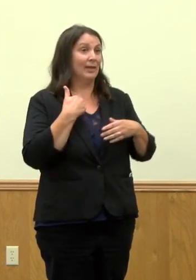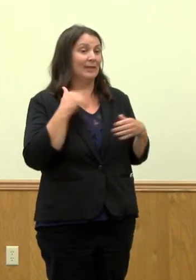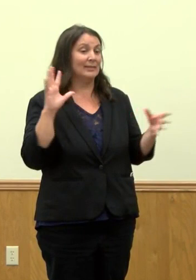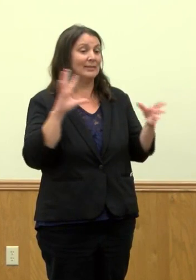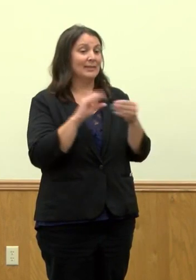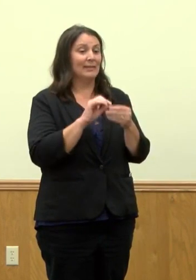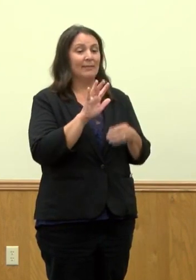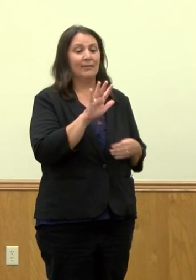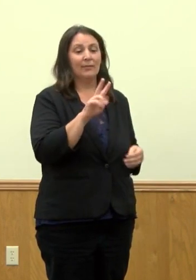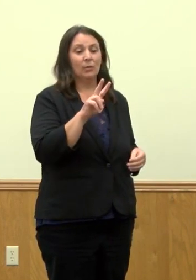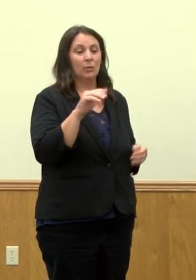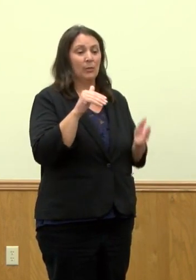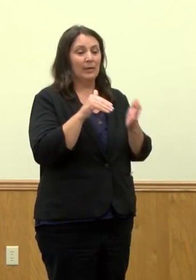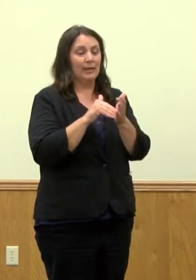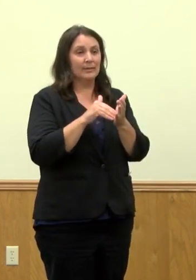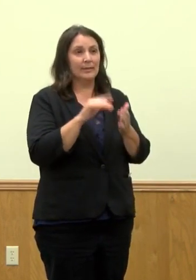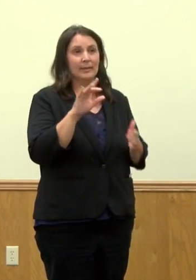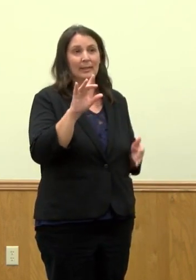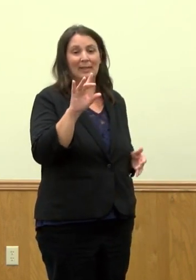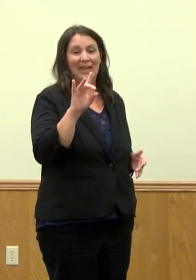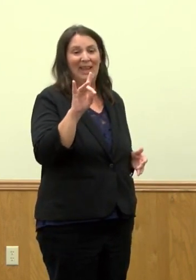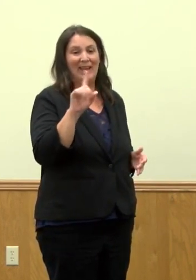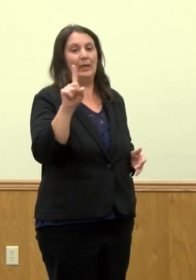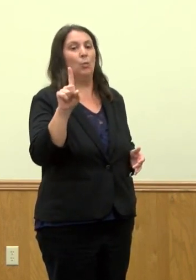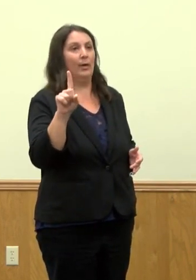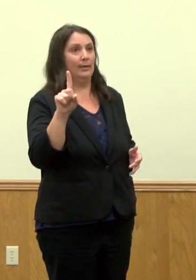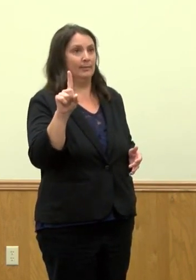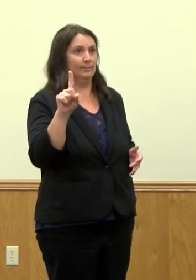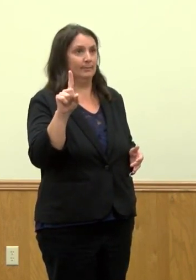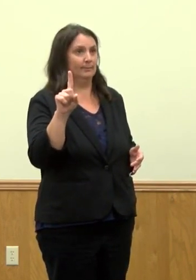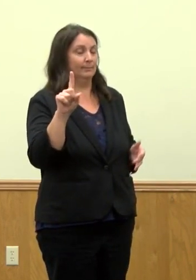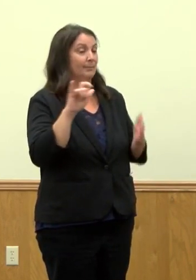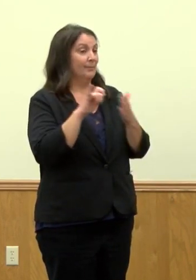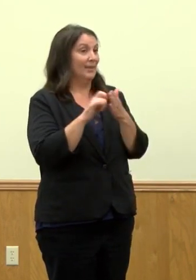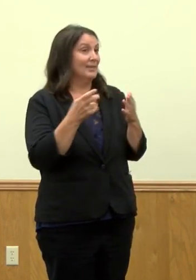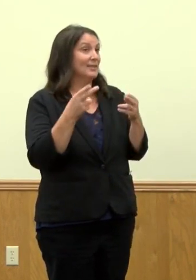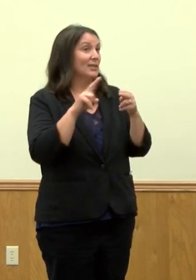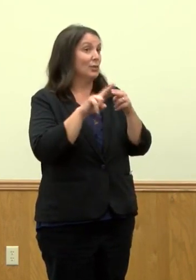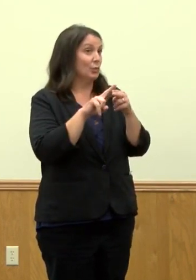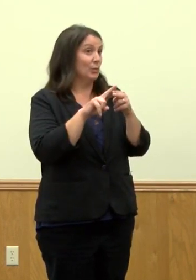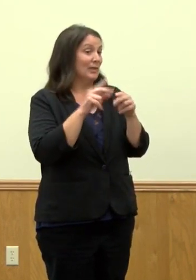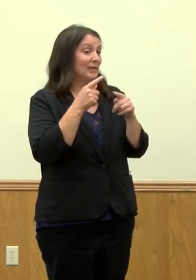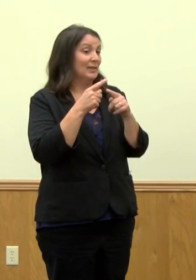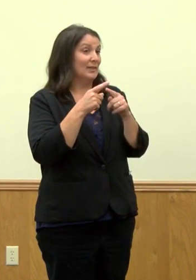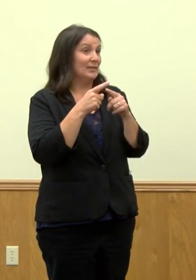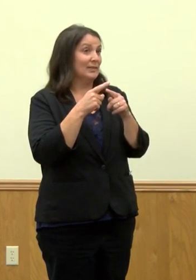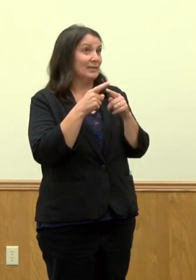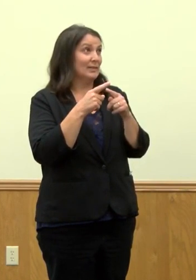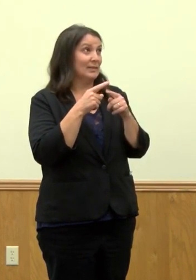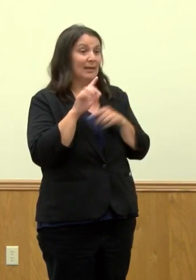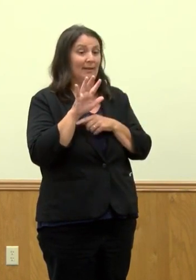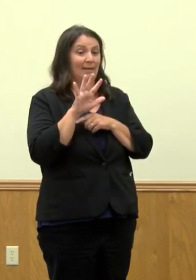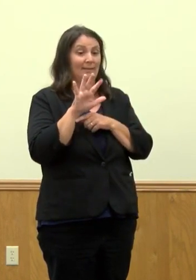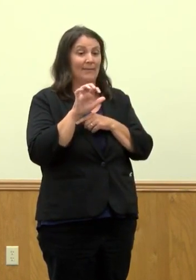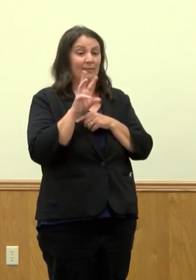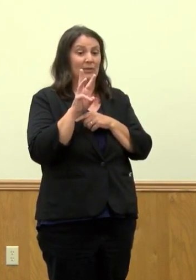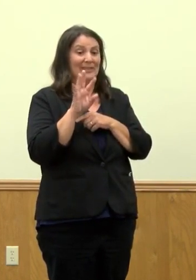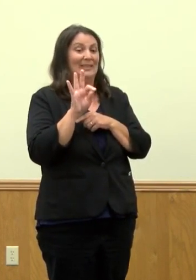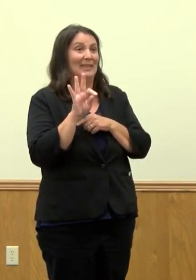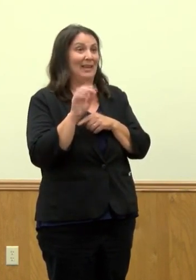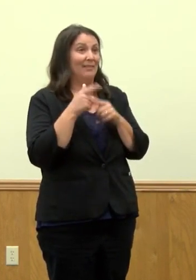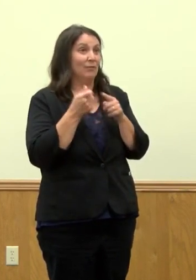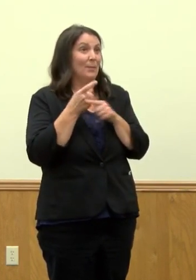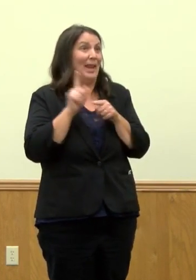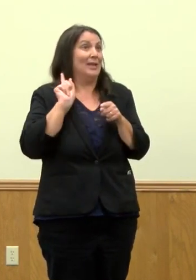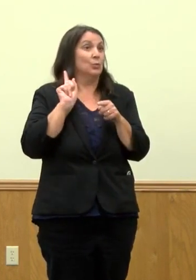,081 cases total. That's an increase of 569 over the